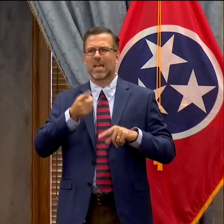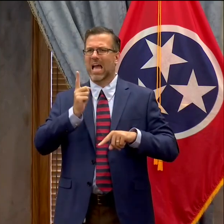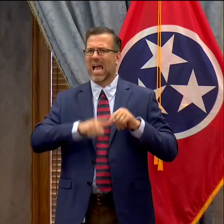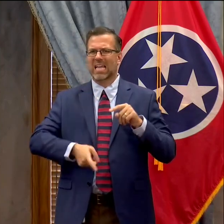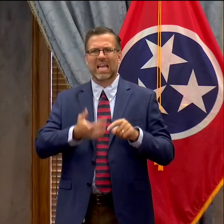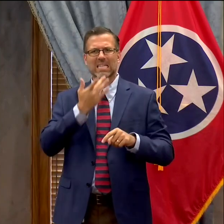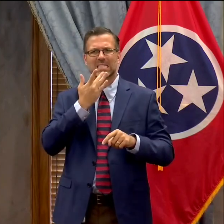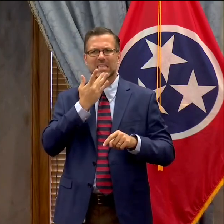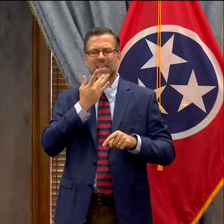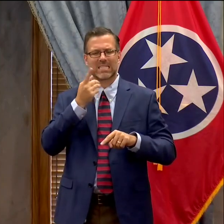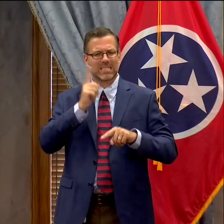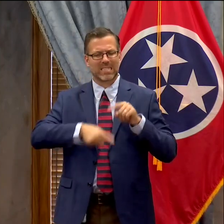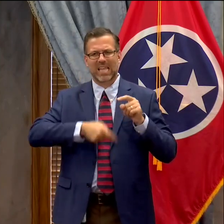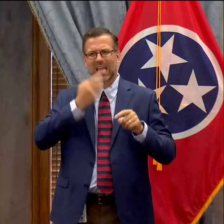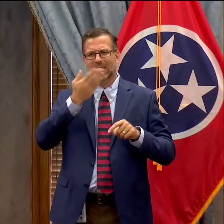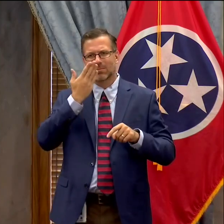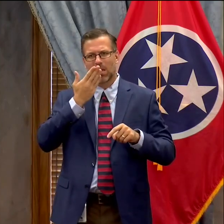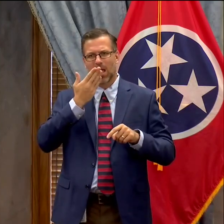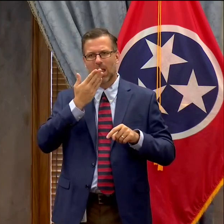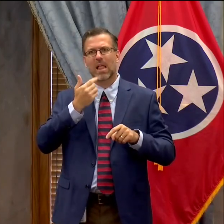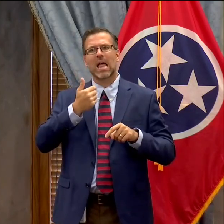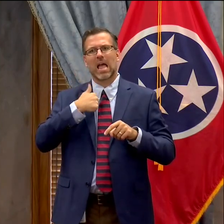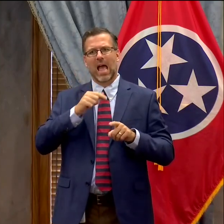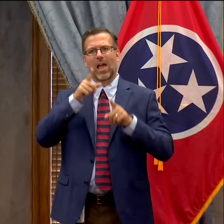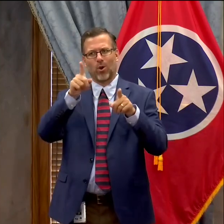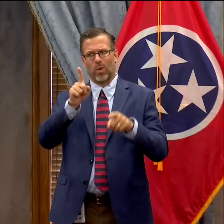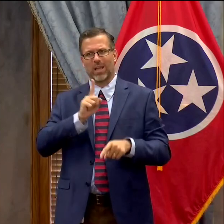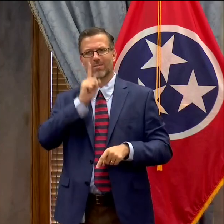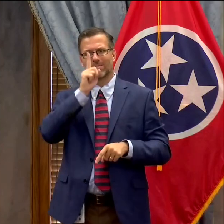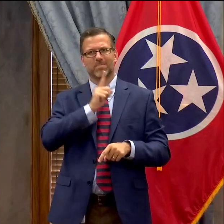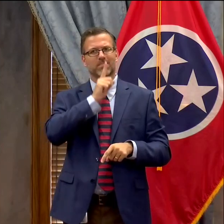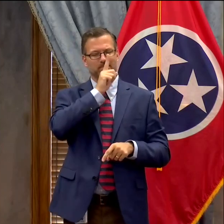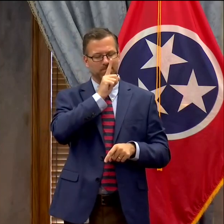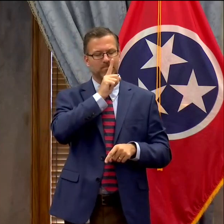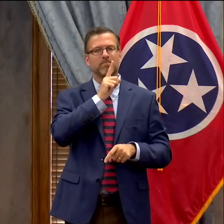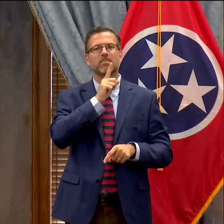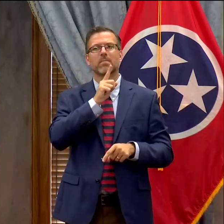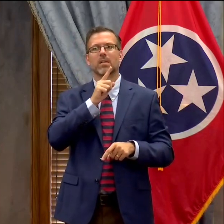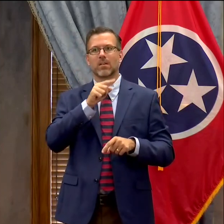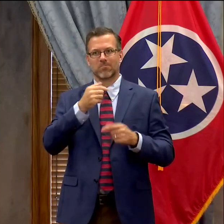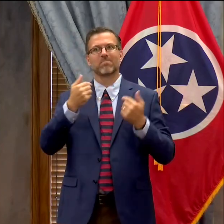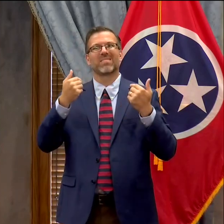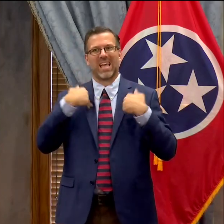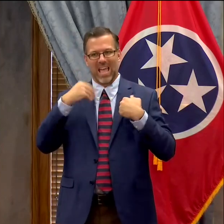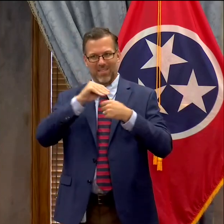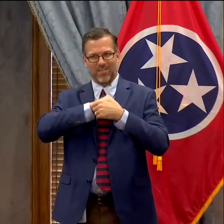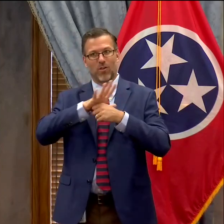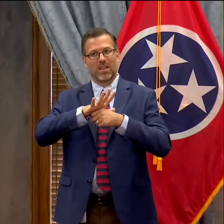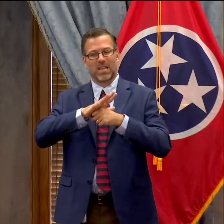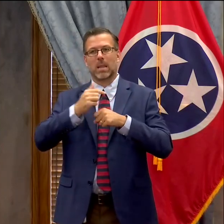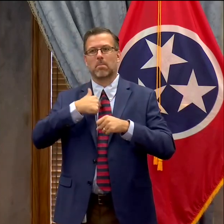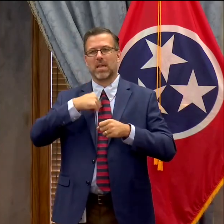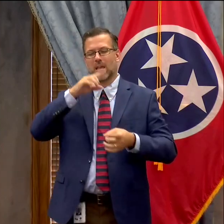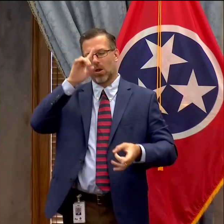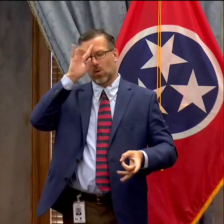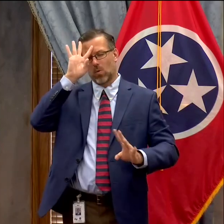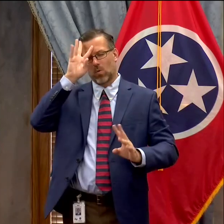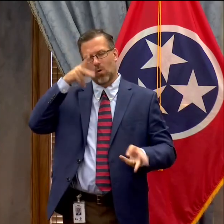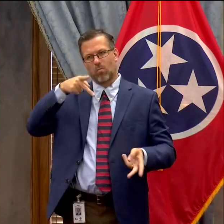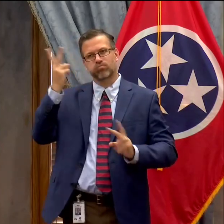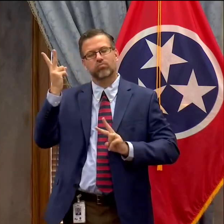I tested positive for COVID-19 it's the sickest I've ever been in my whole life with a myriad of strange symptoms